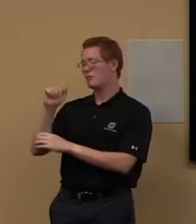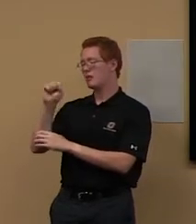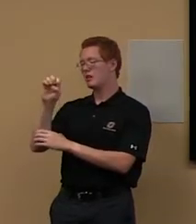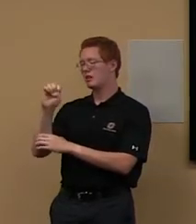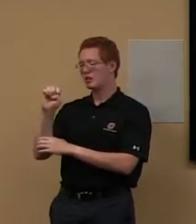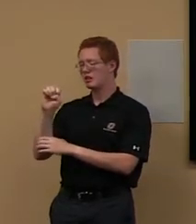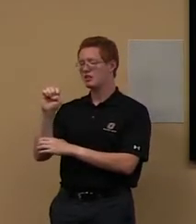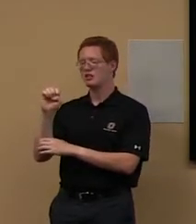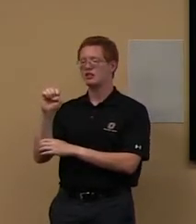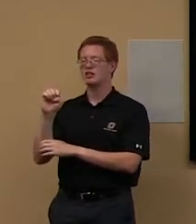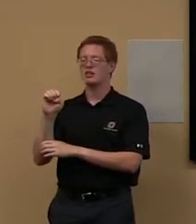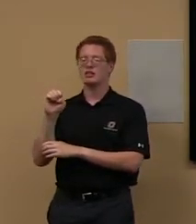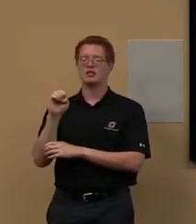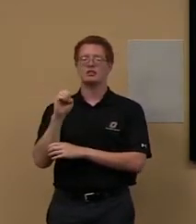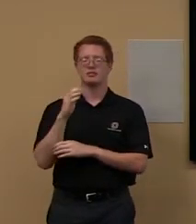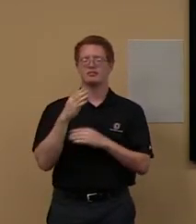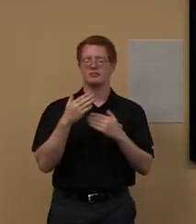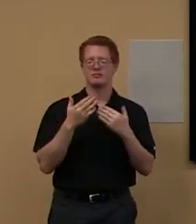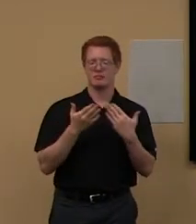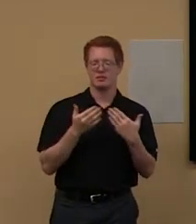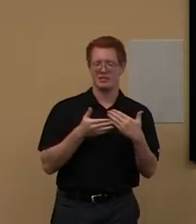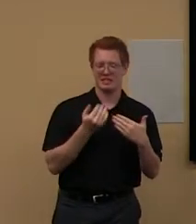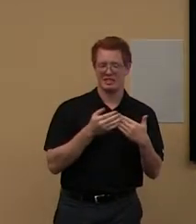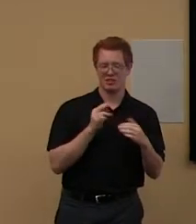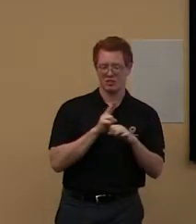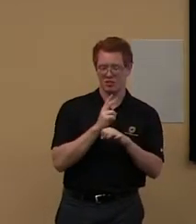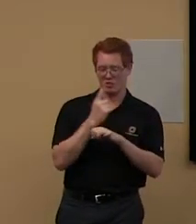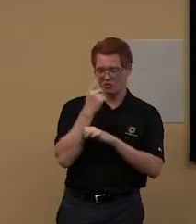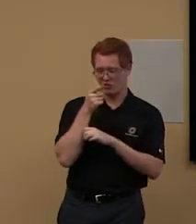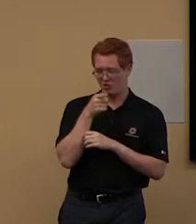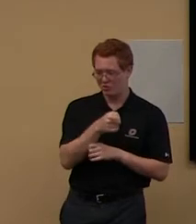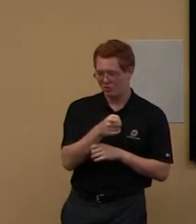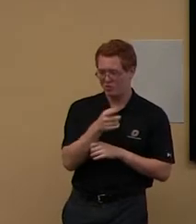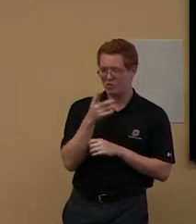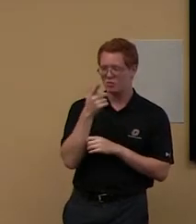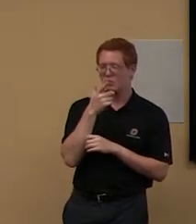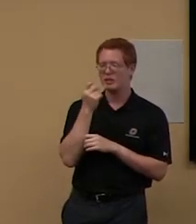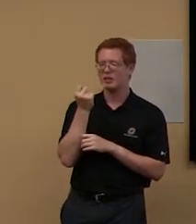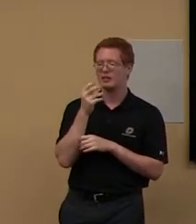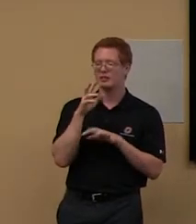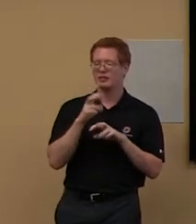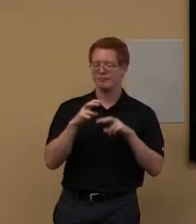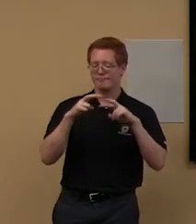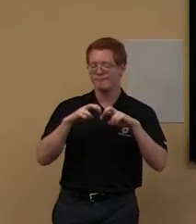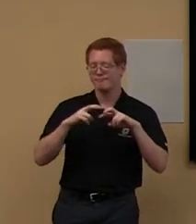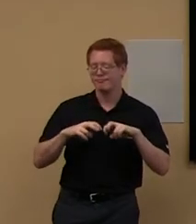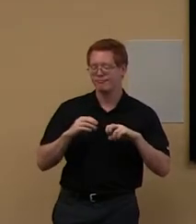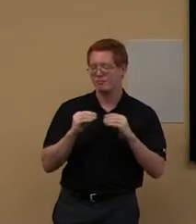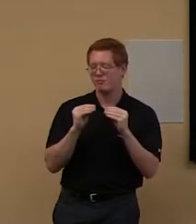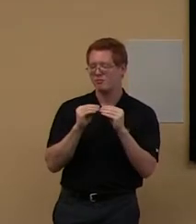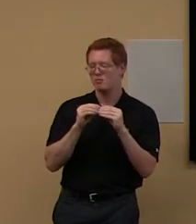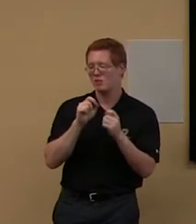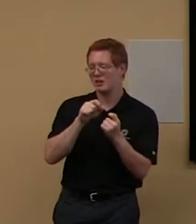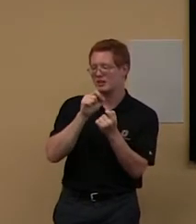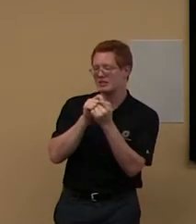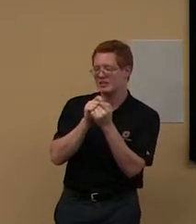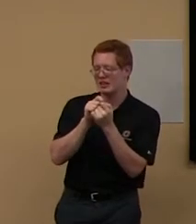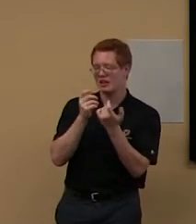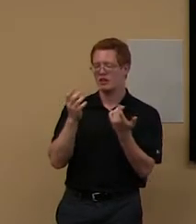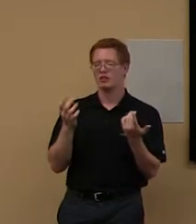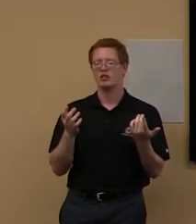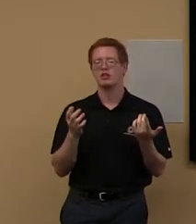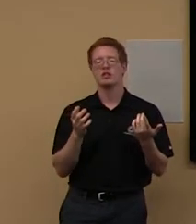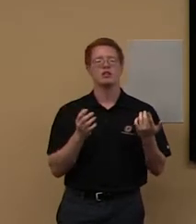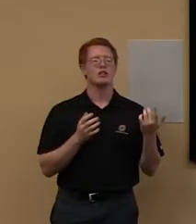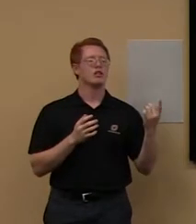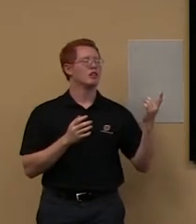it's not, it's not quite as easy to pare it down as it is in the database. But you have 27 books, you know, and you can go through